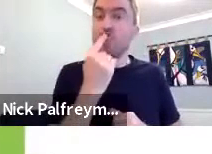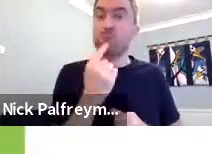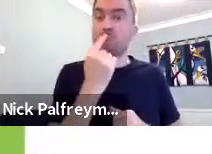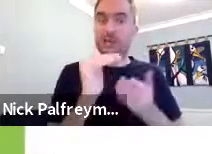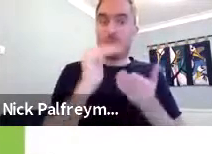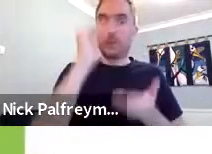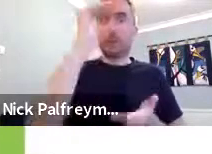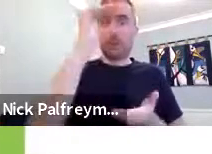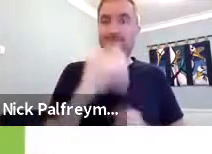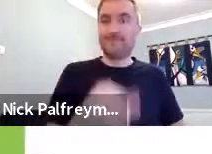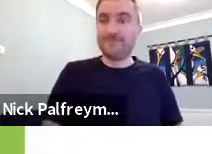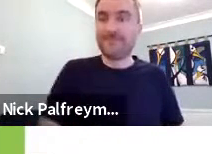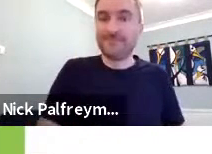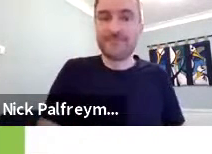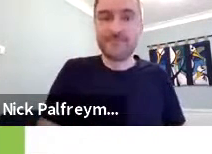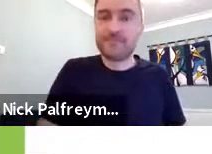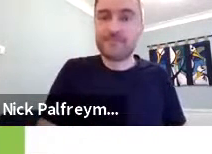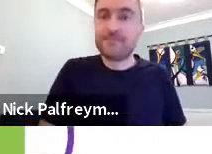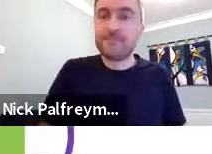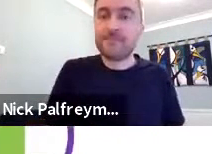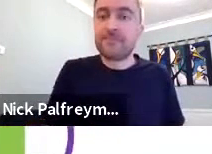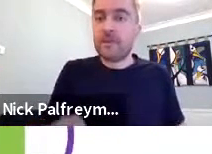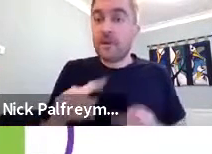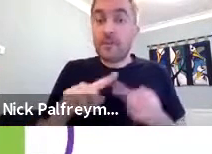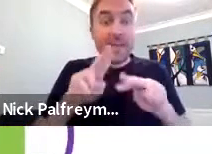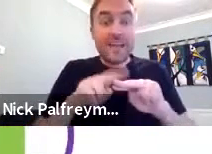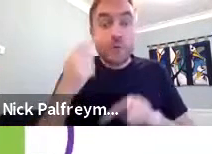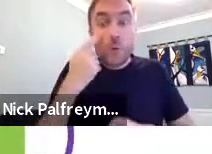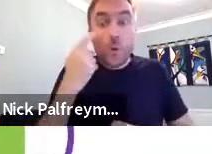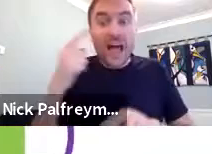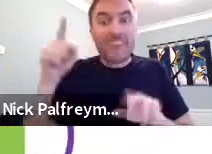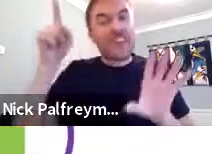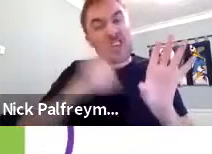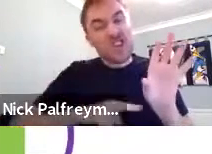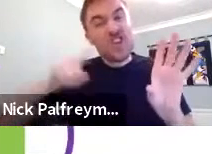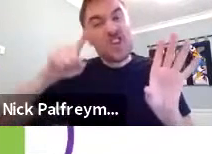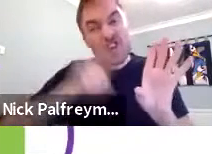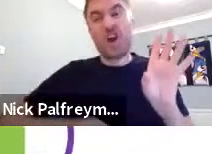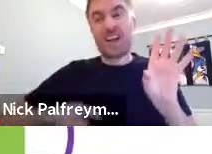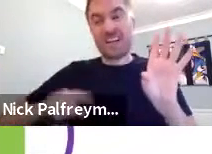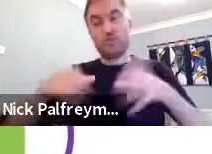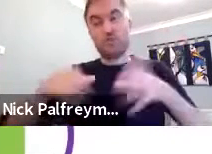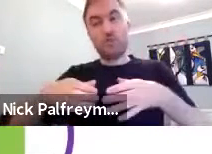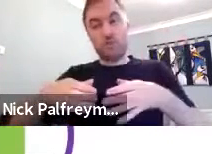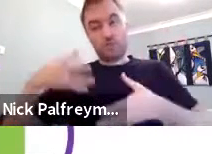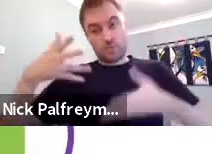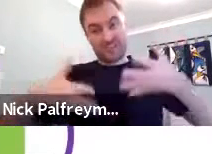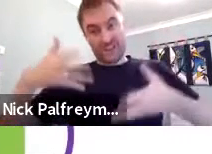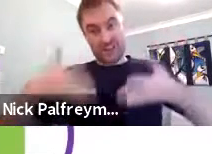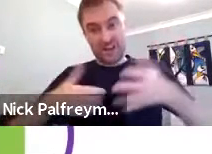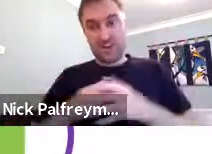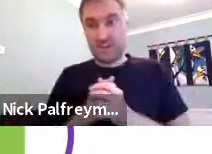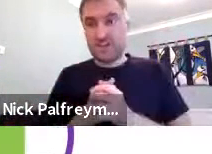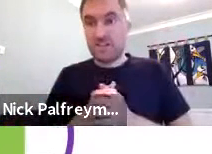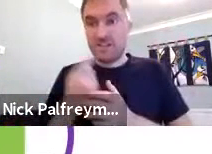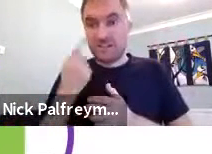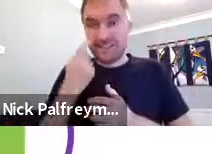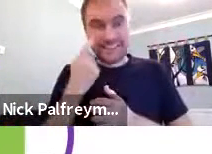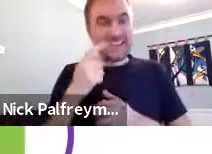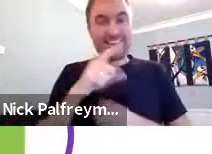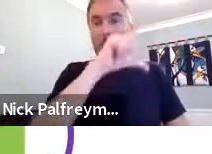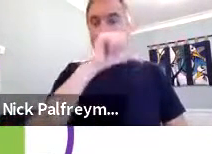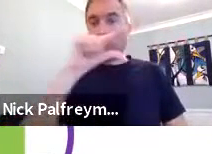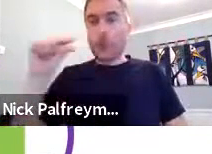know, they'll use the two or three letters. You can see the red there is quite dominant. But then the younger group